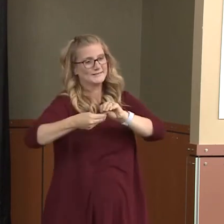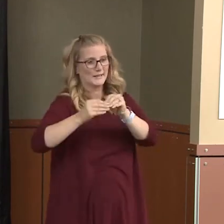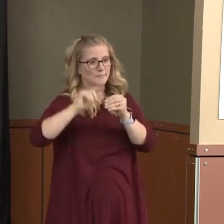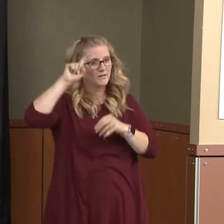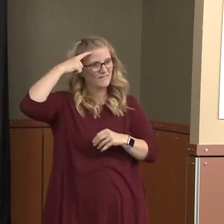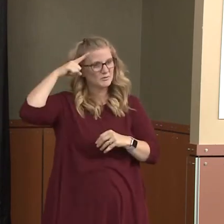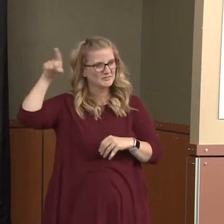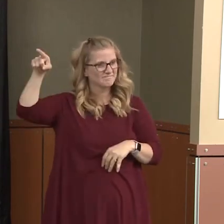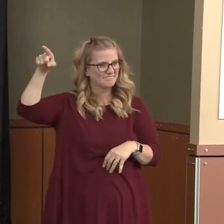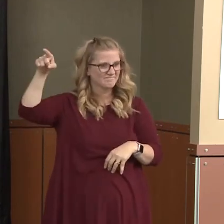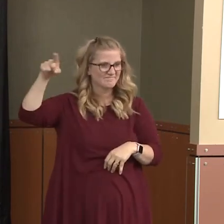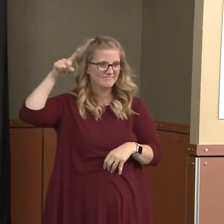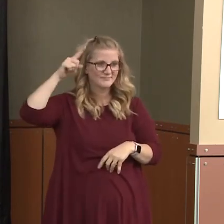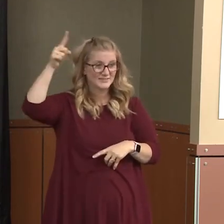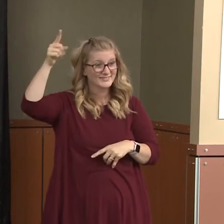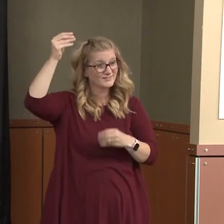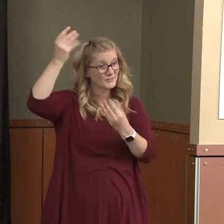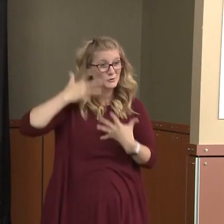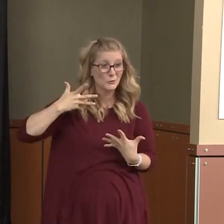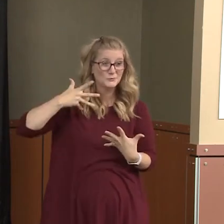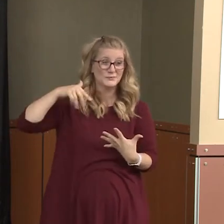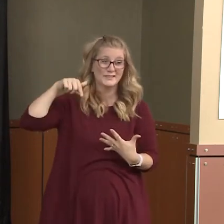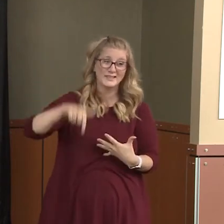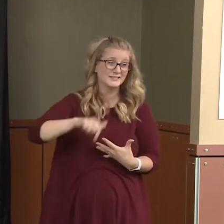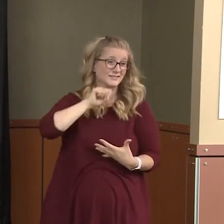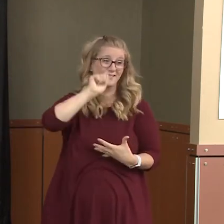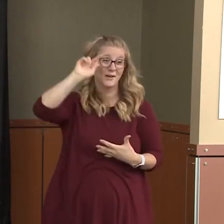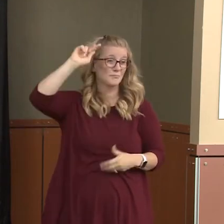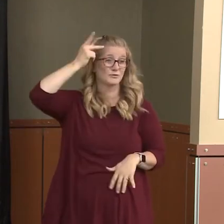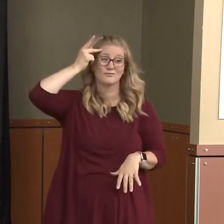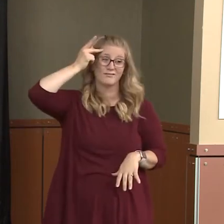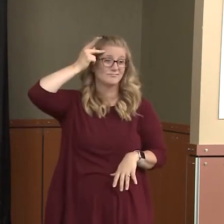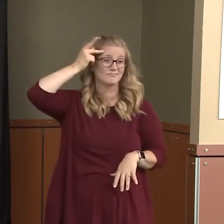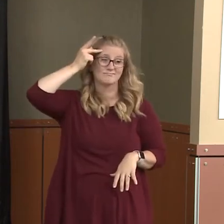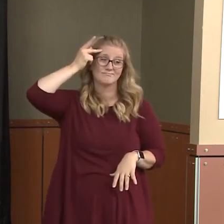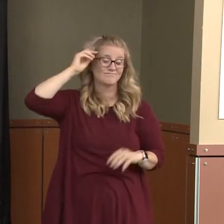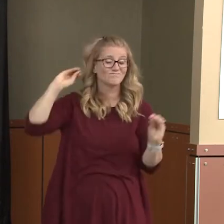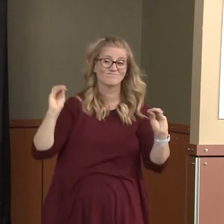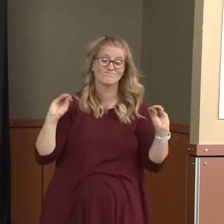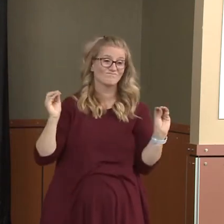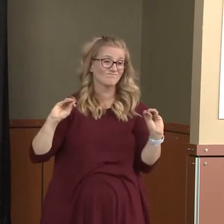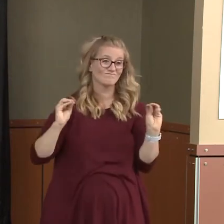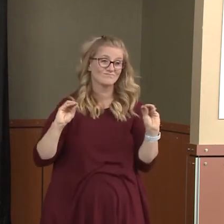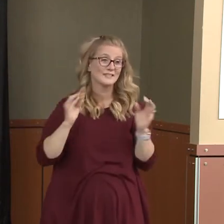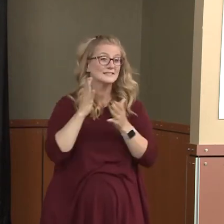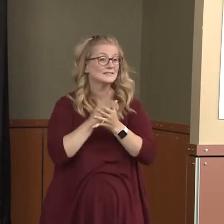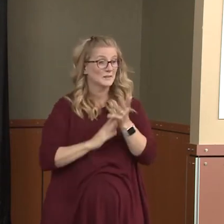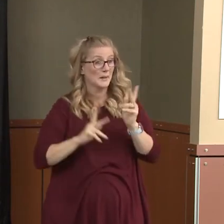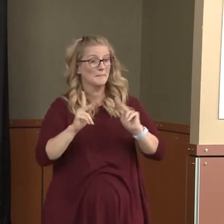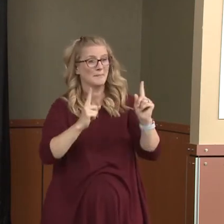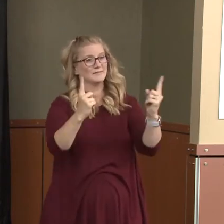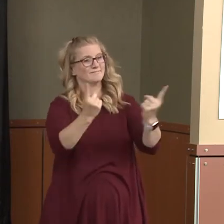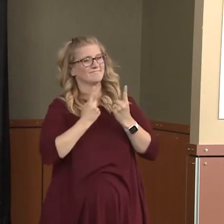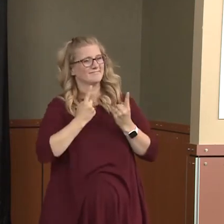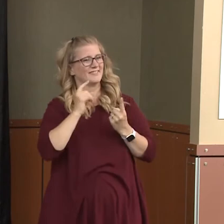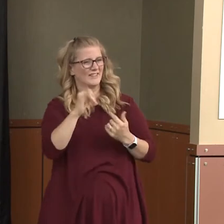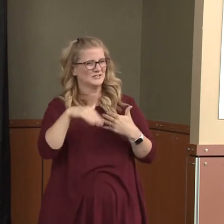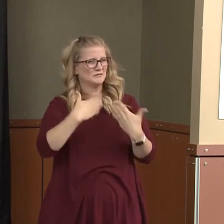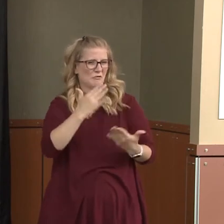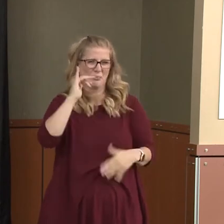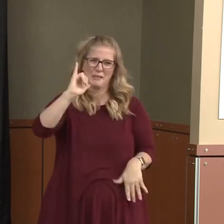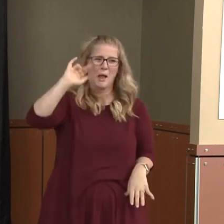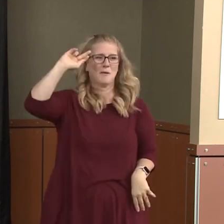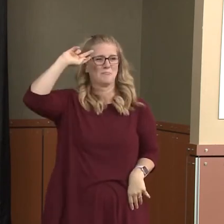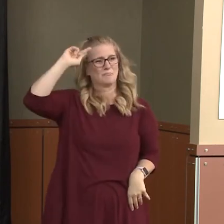us that this is not political in any way for some of the people who have come to me and suggested that was the case. He was